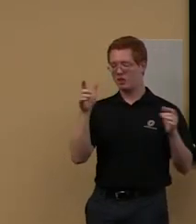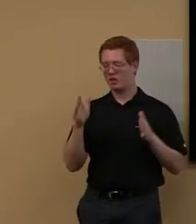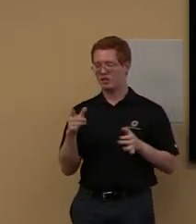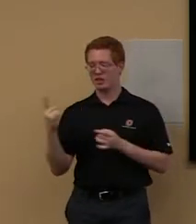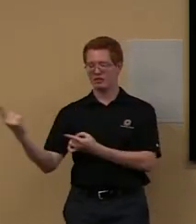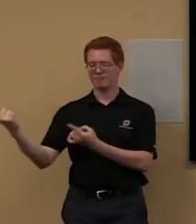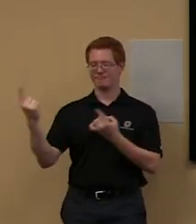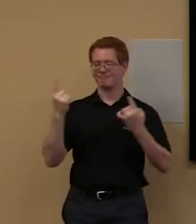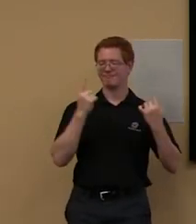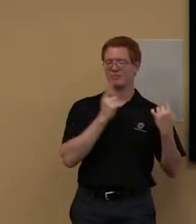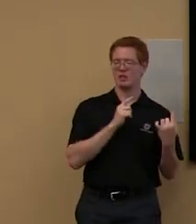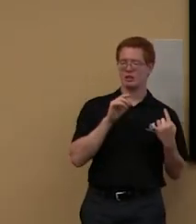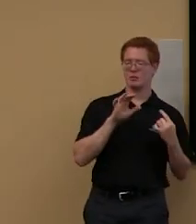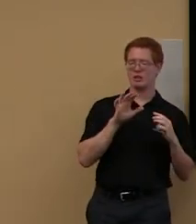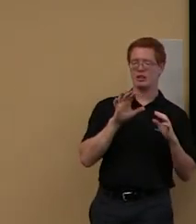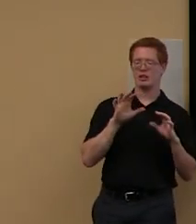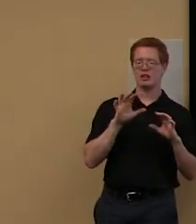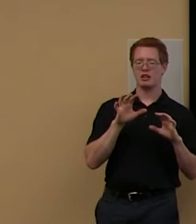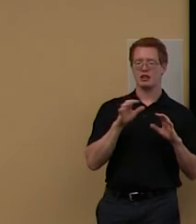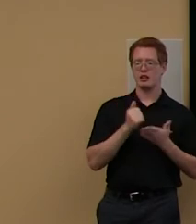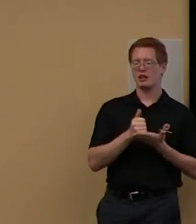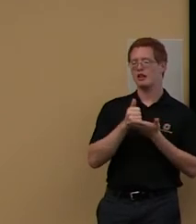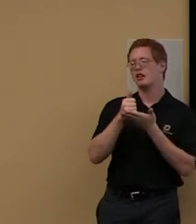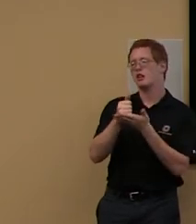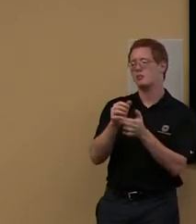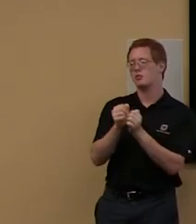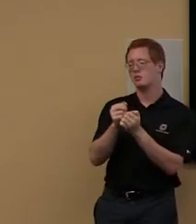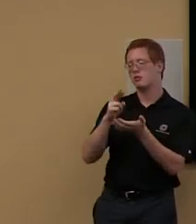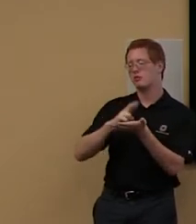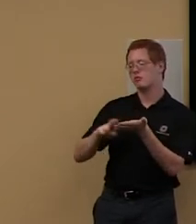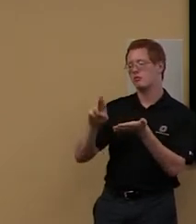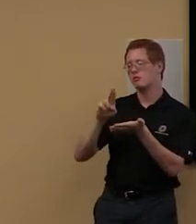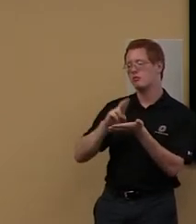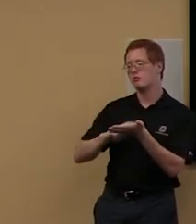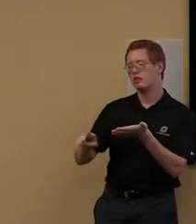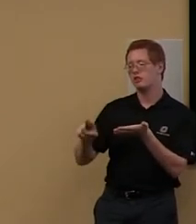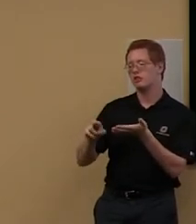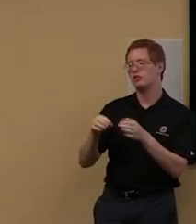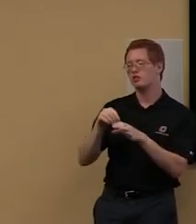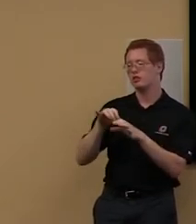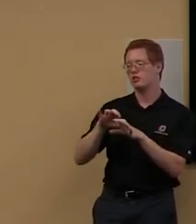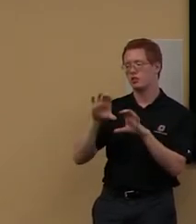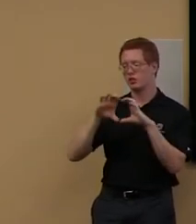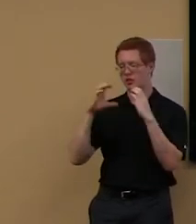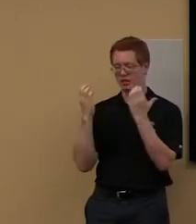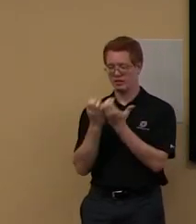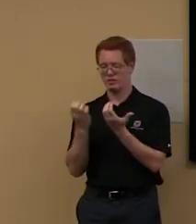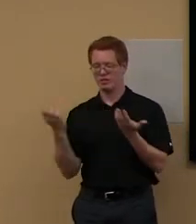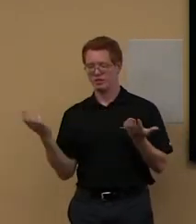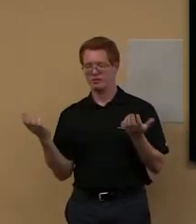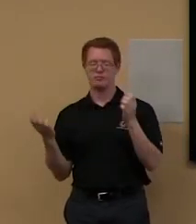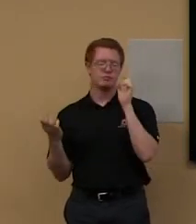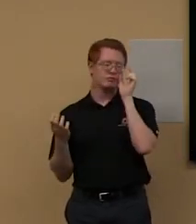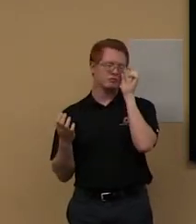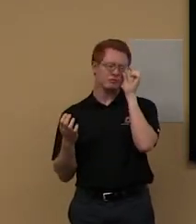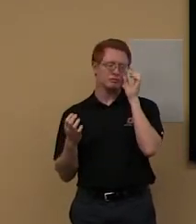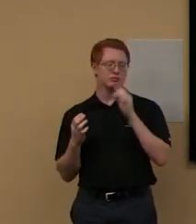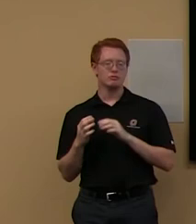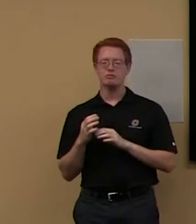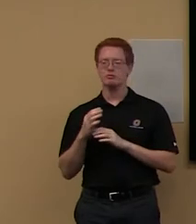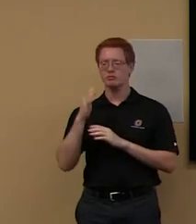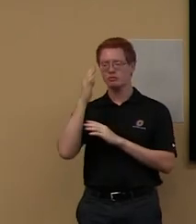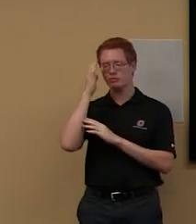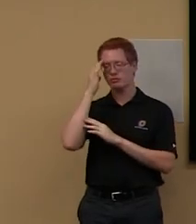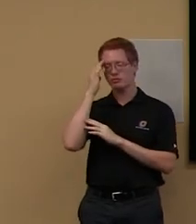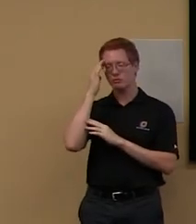for undergraduates. Um, and kind of help them through the research assigned in their classes as well. Um, so, and know that